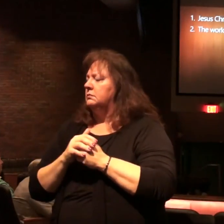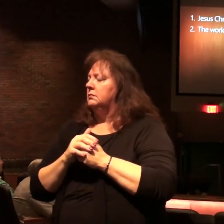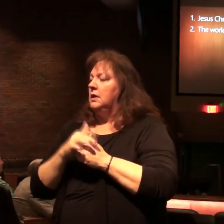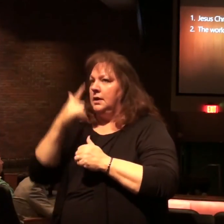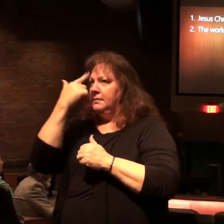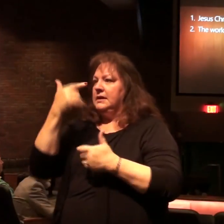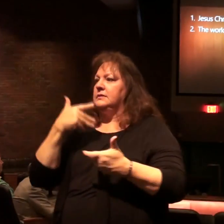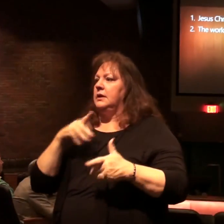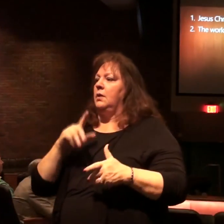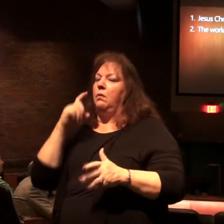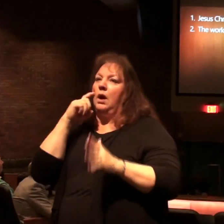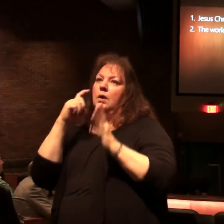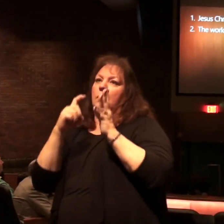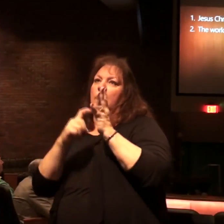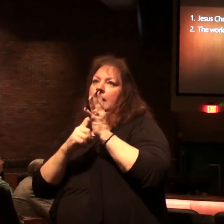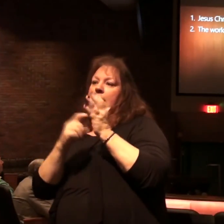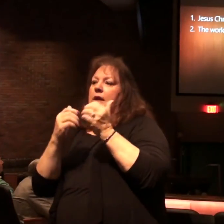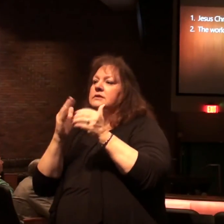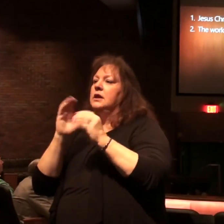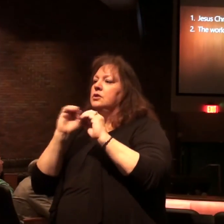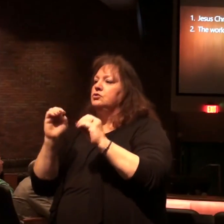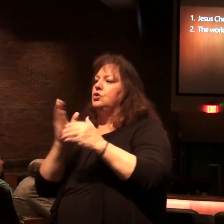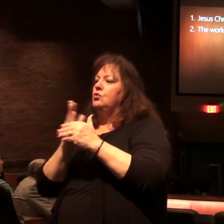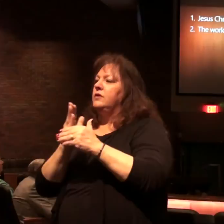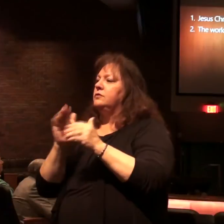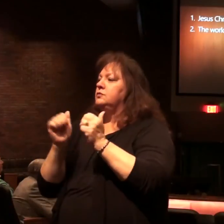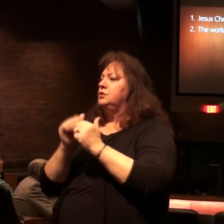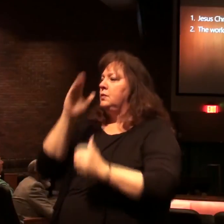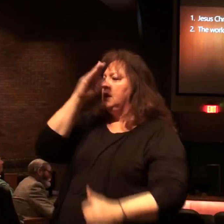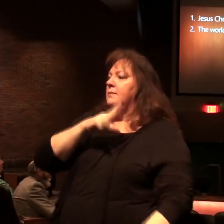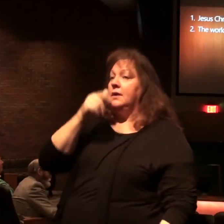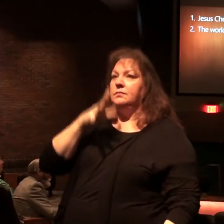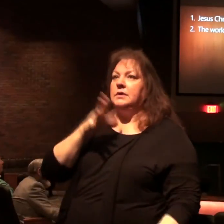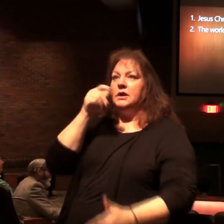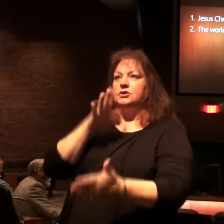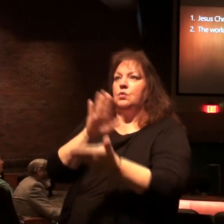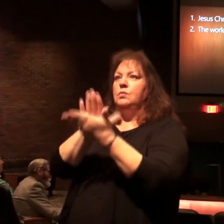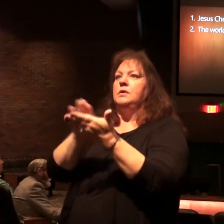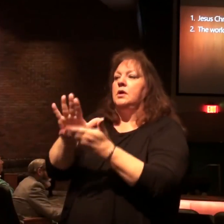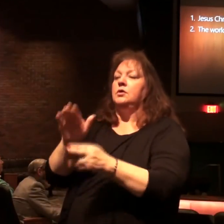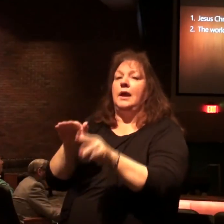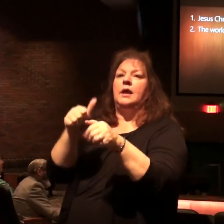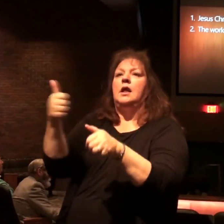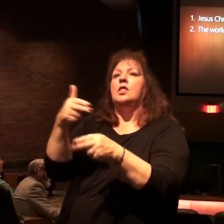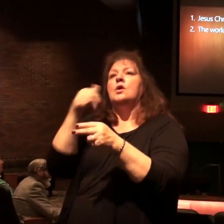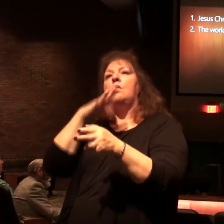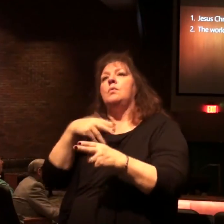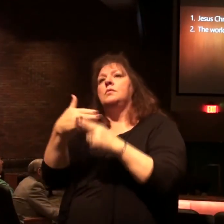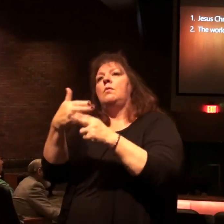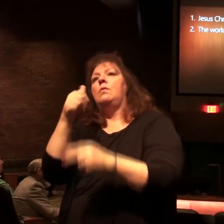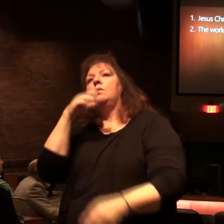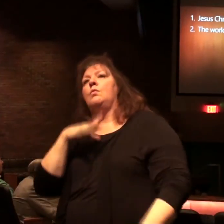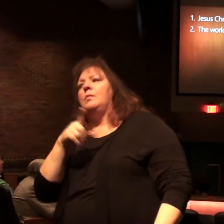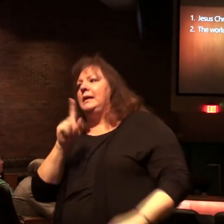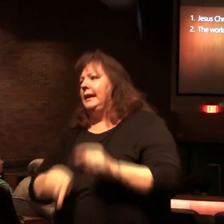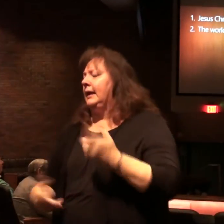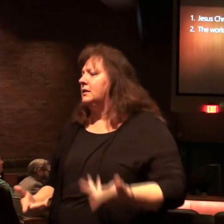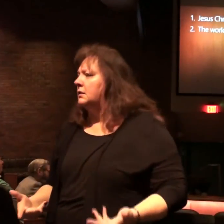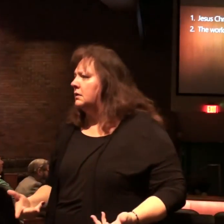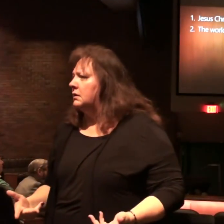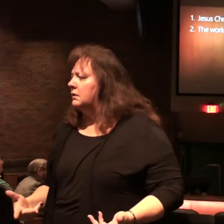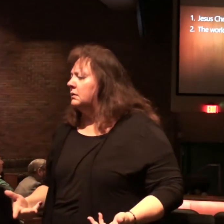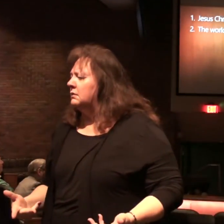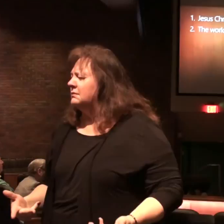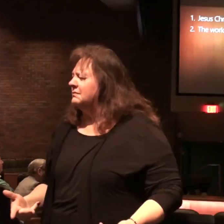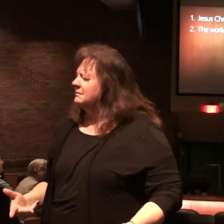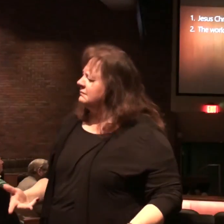because they don't want to recognize any distinction so even though it's a woman's college you can't refer to another woman in the college as a woman it's a